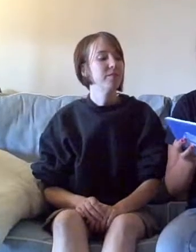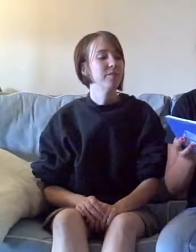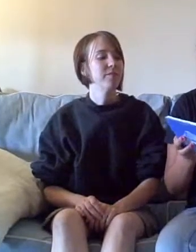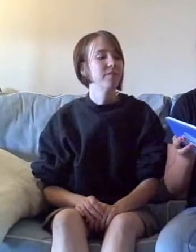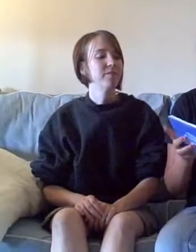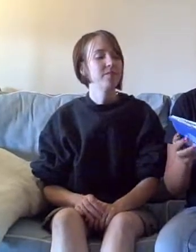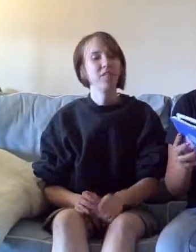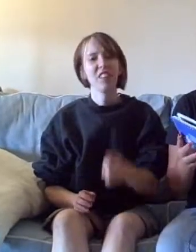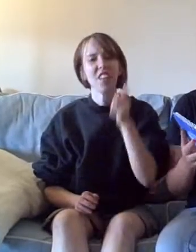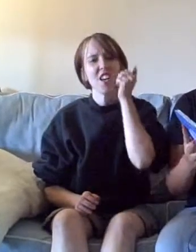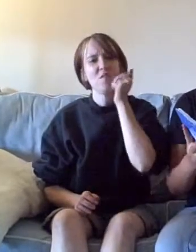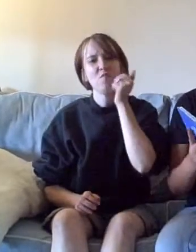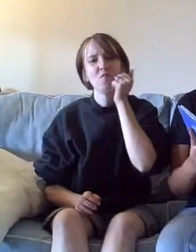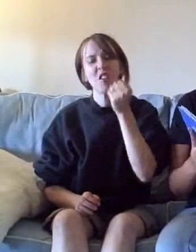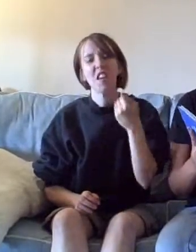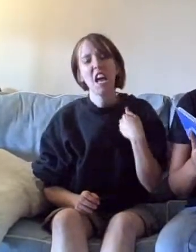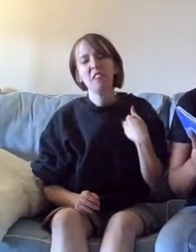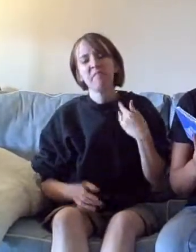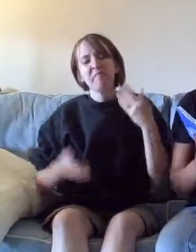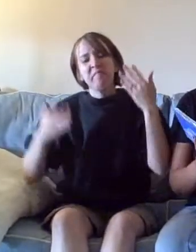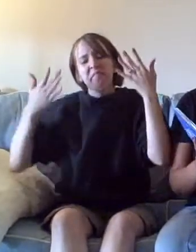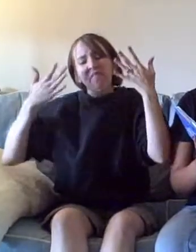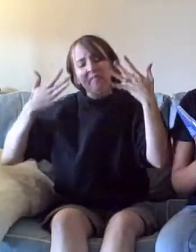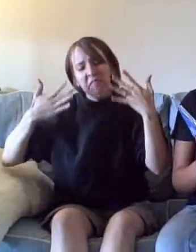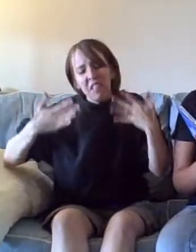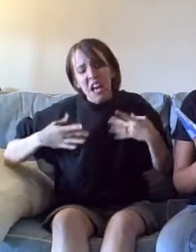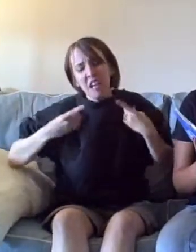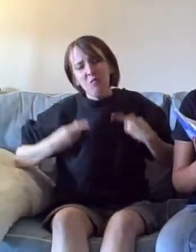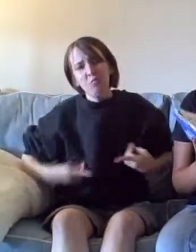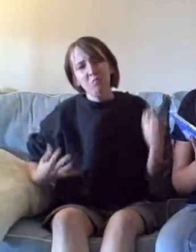Everybody has blue days.